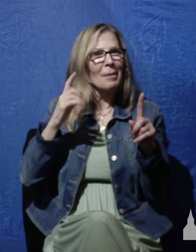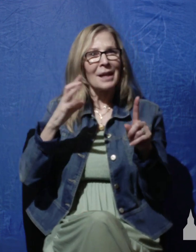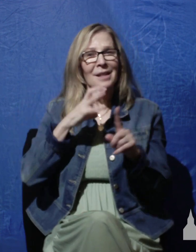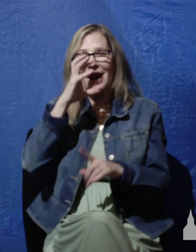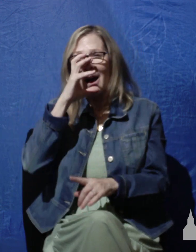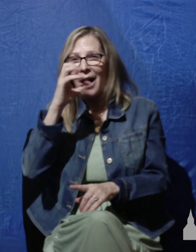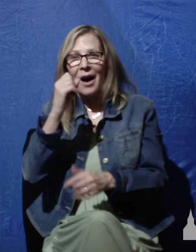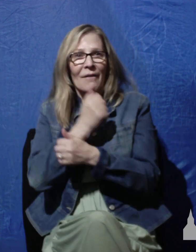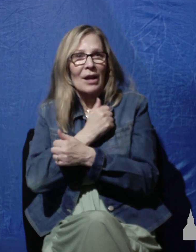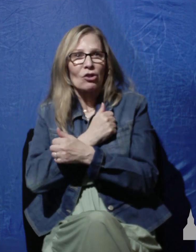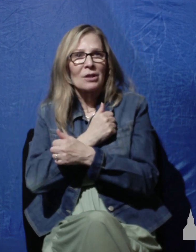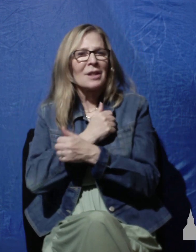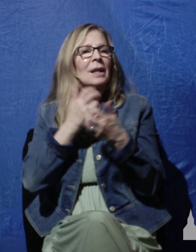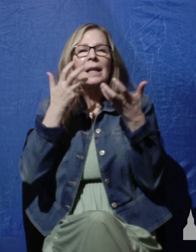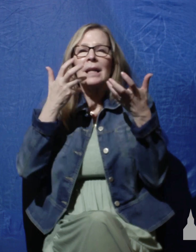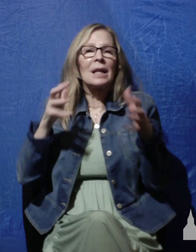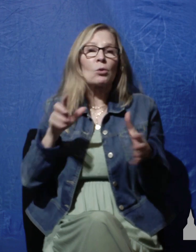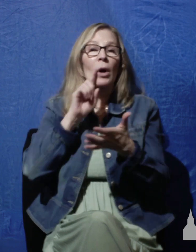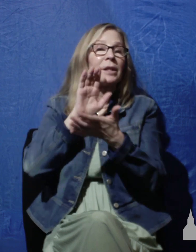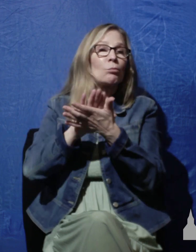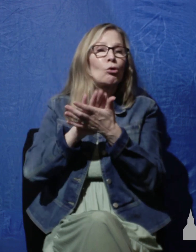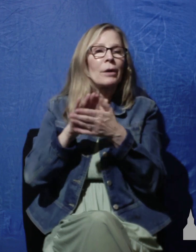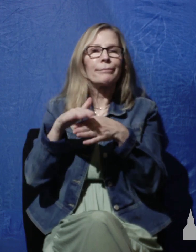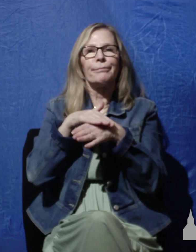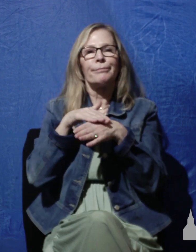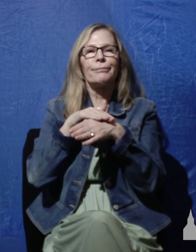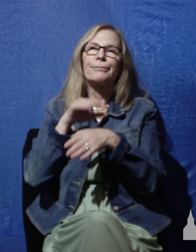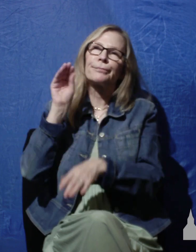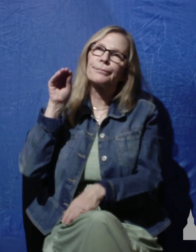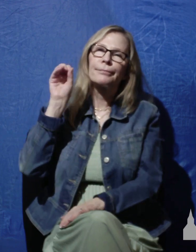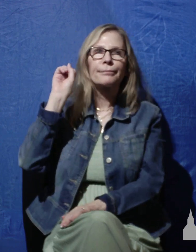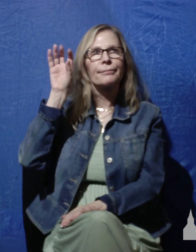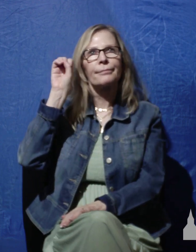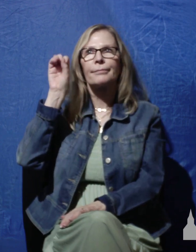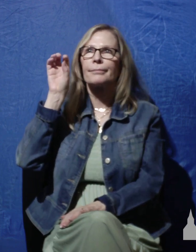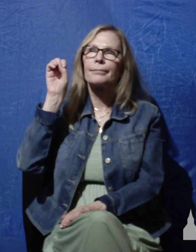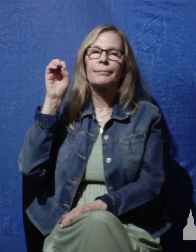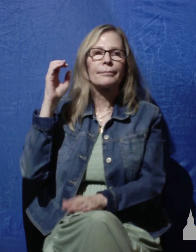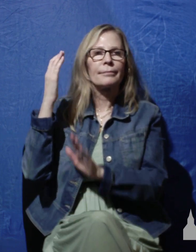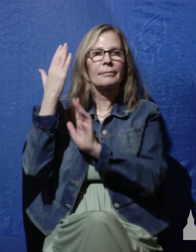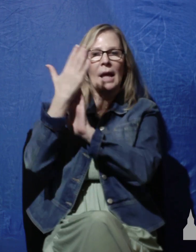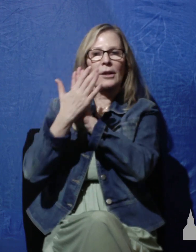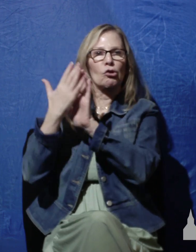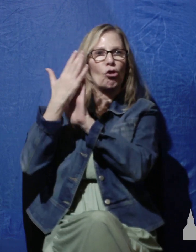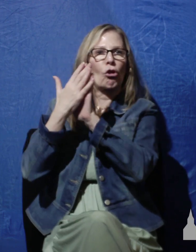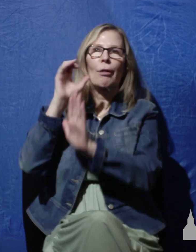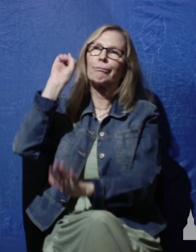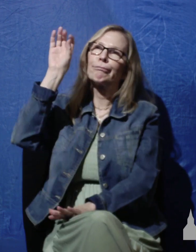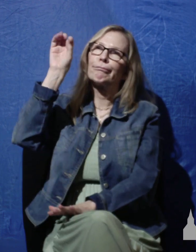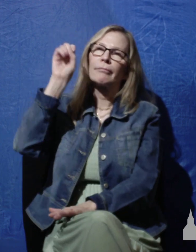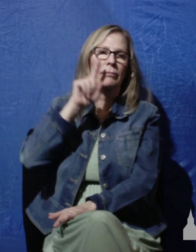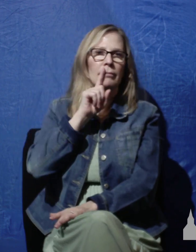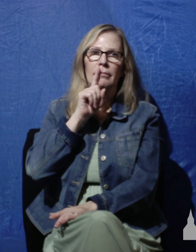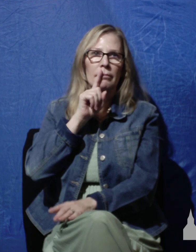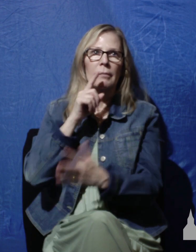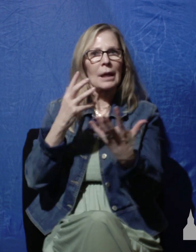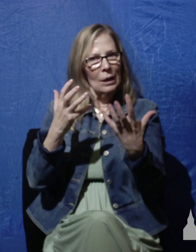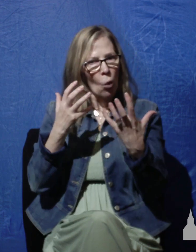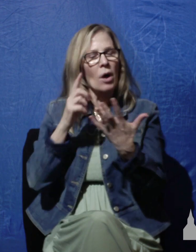He doesn't want his praise to be superficial, to be surfacy, to be external only. He wants his praise to be